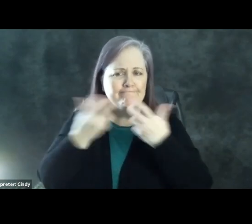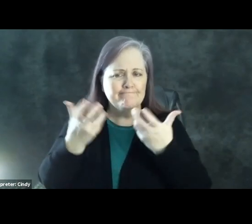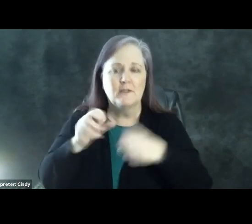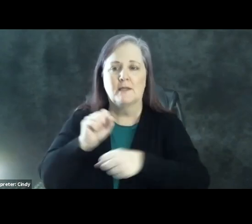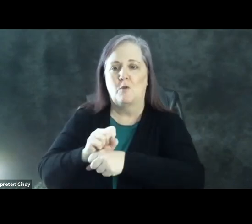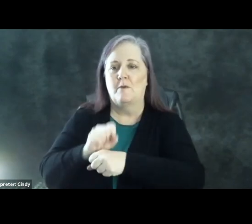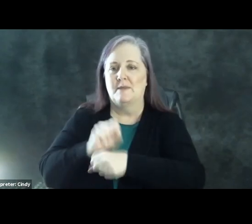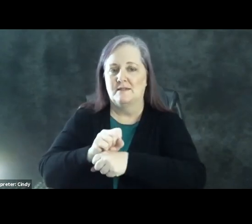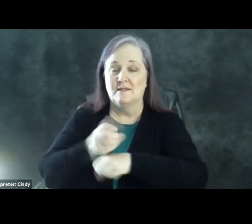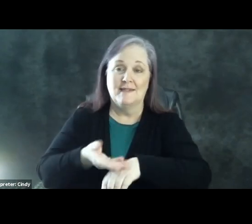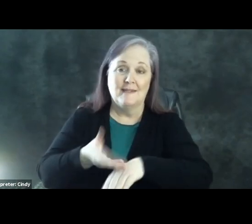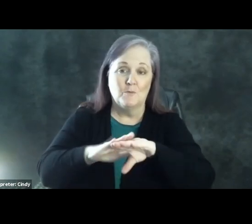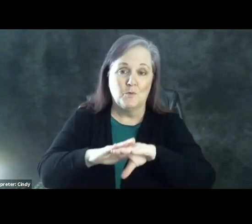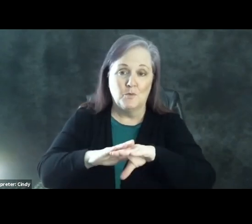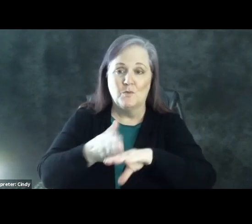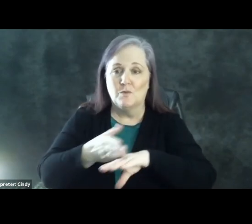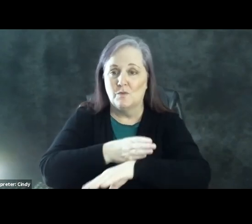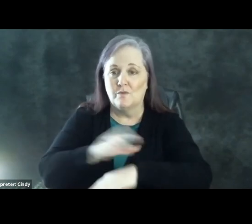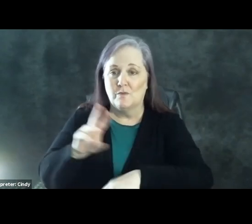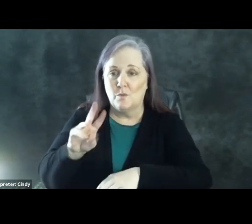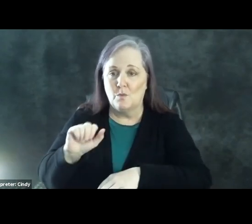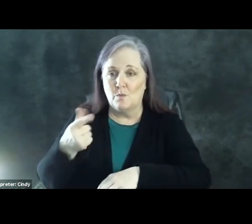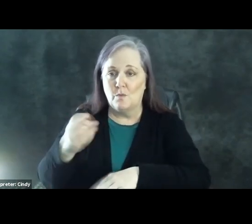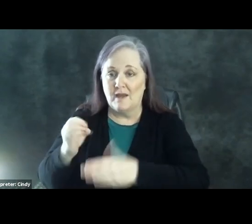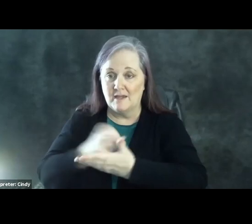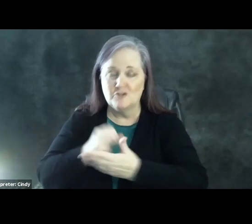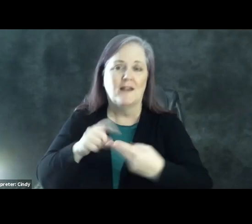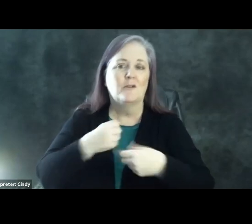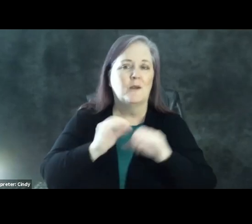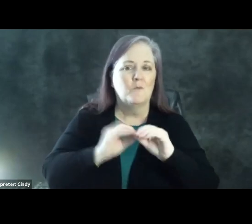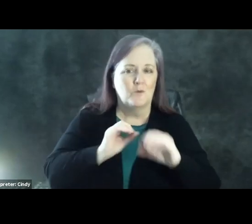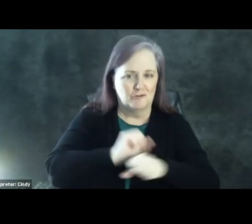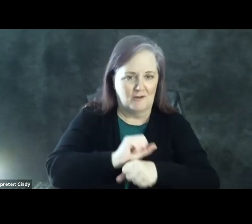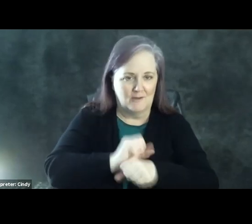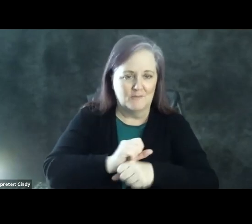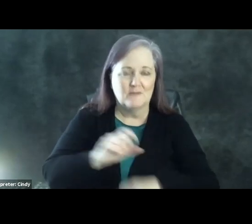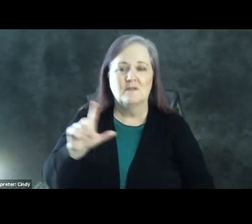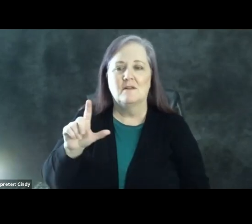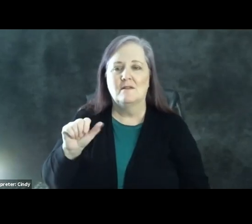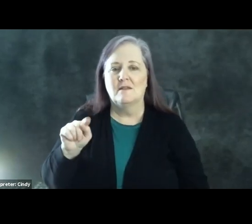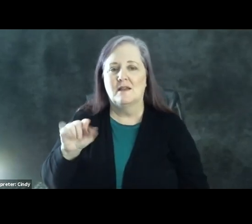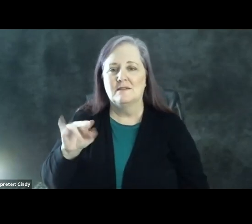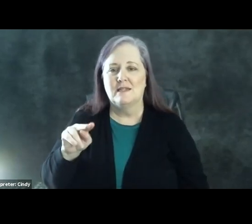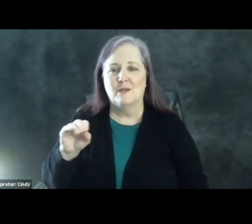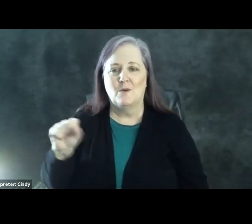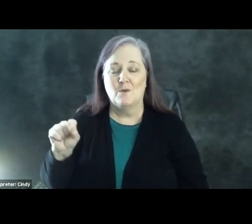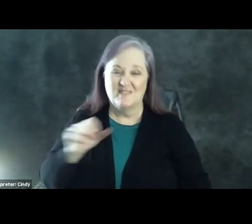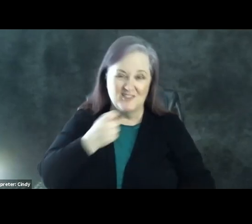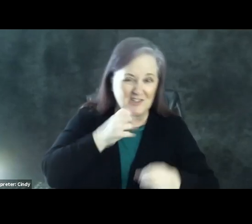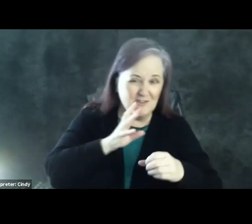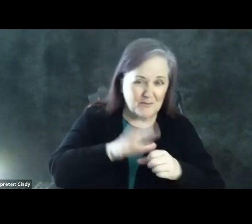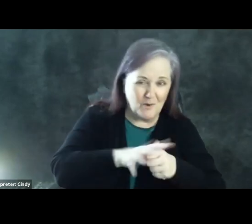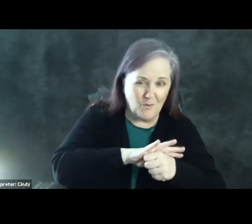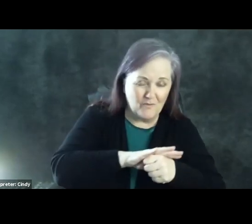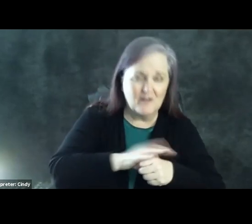improving wages and creating more jobs. Latinos, since we just talked about COVID, are increasingly dealing with